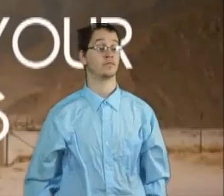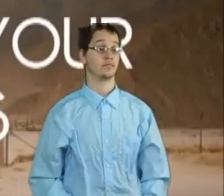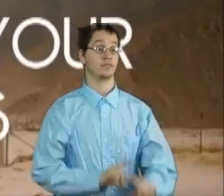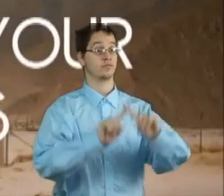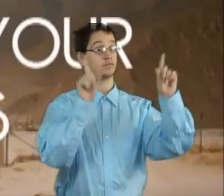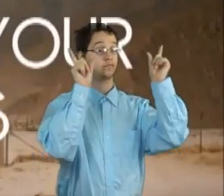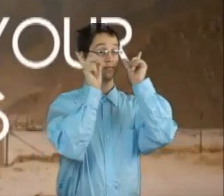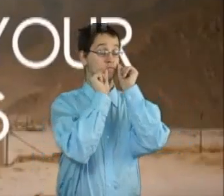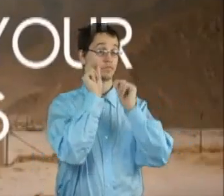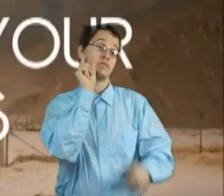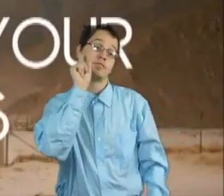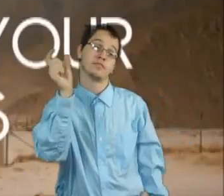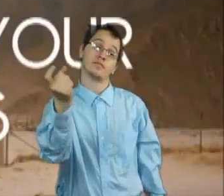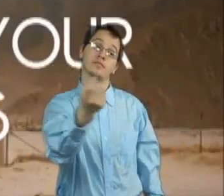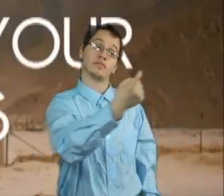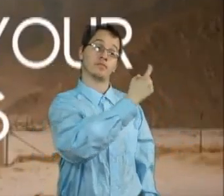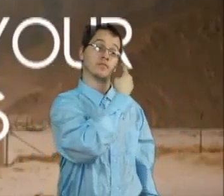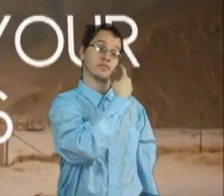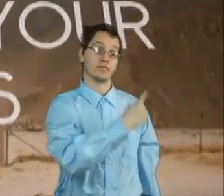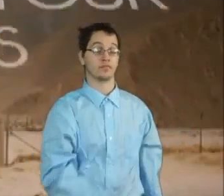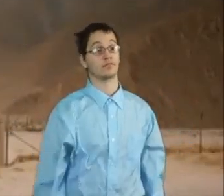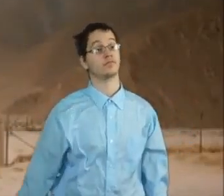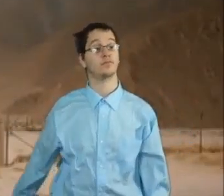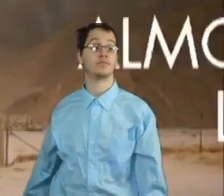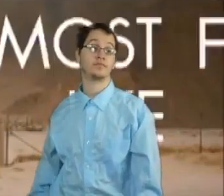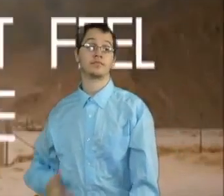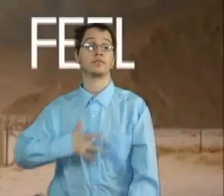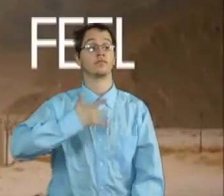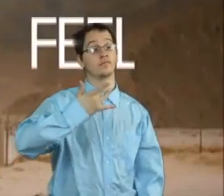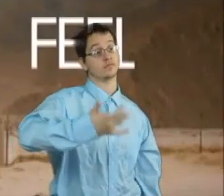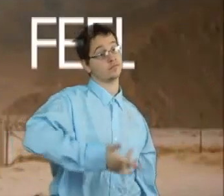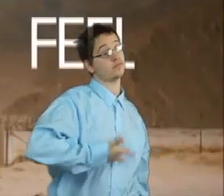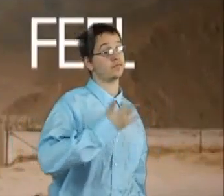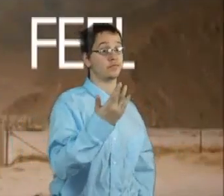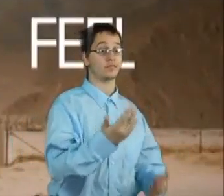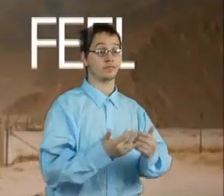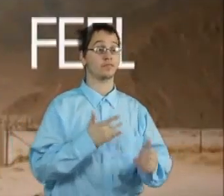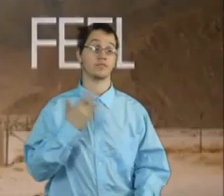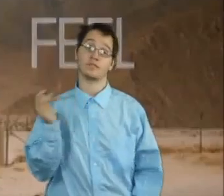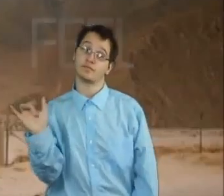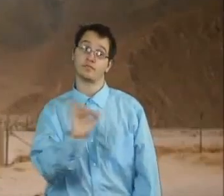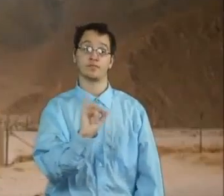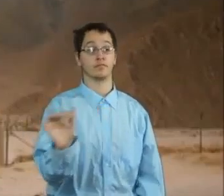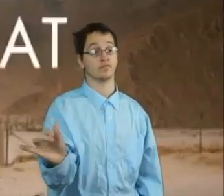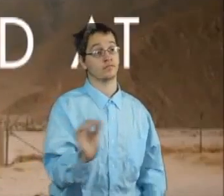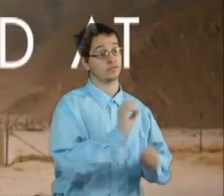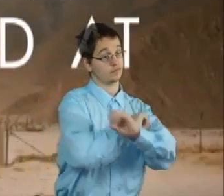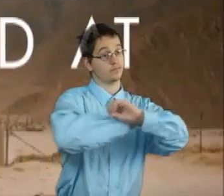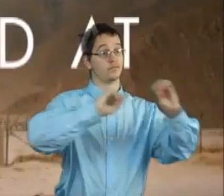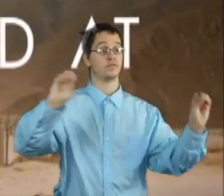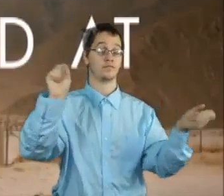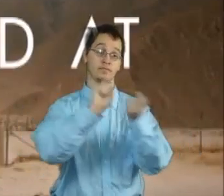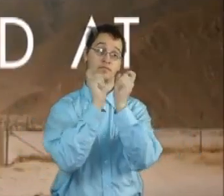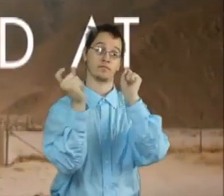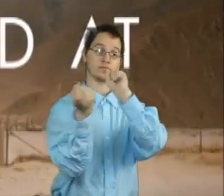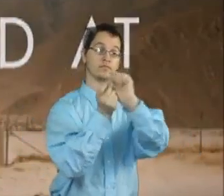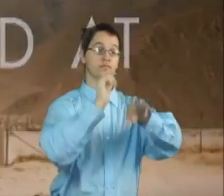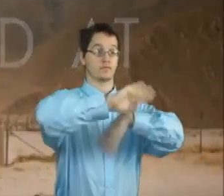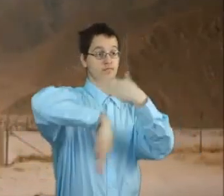But if you close your eyes Does it almost feel like nothing changed at